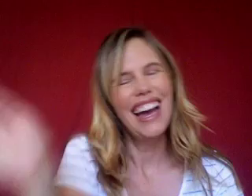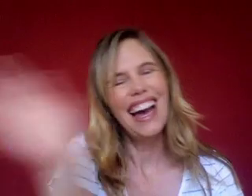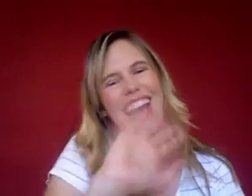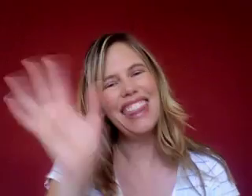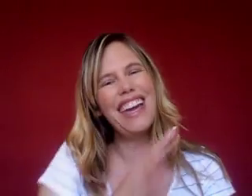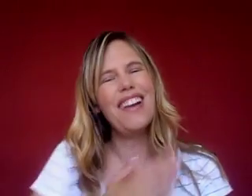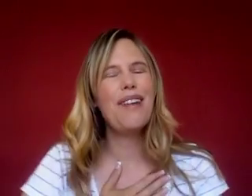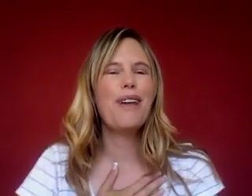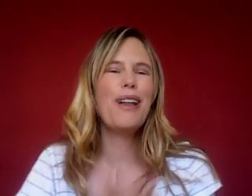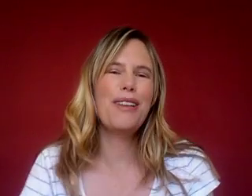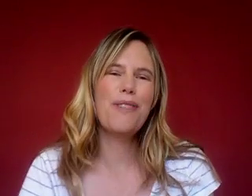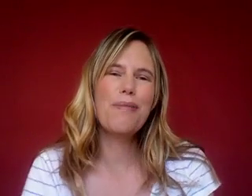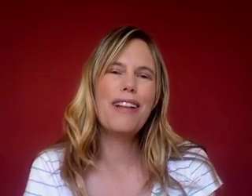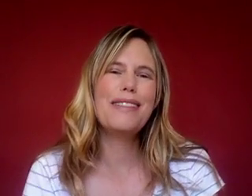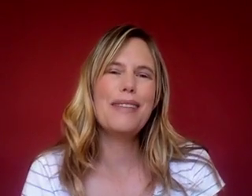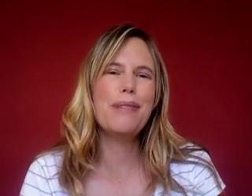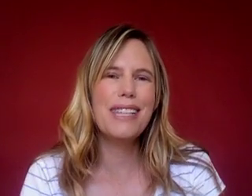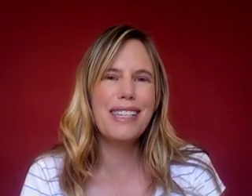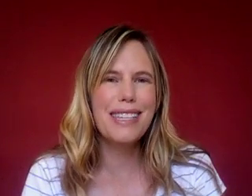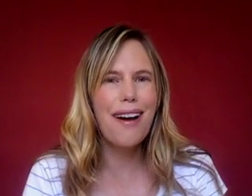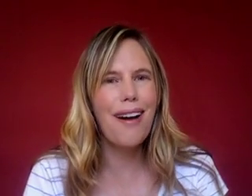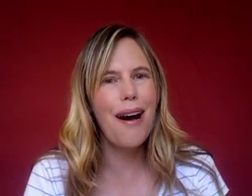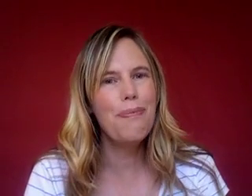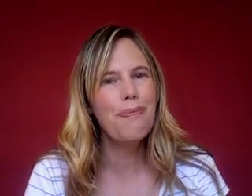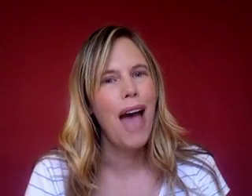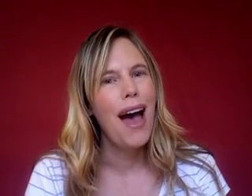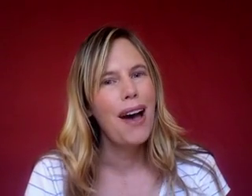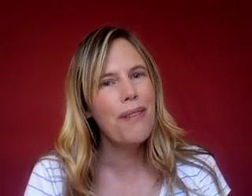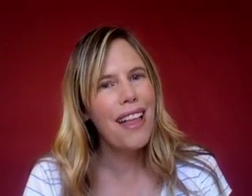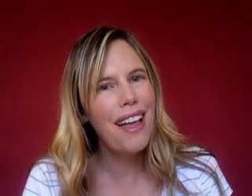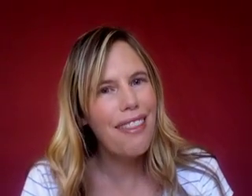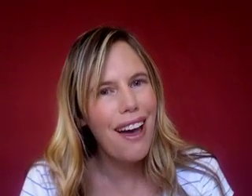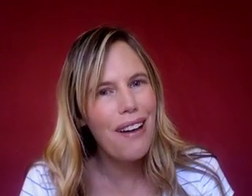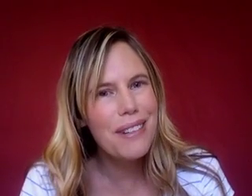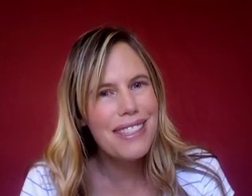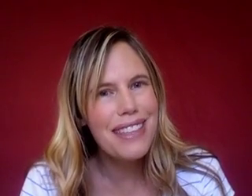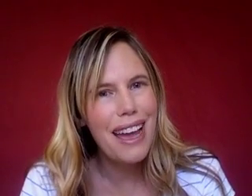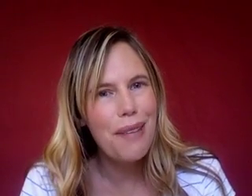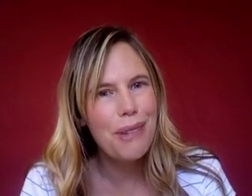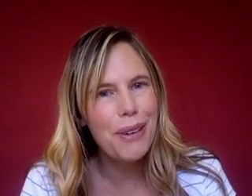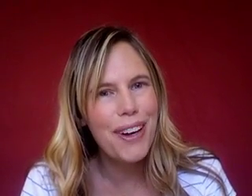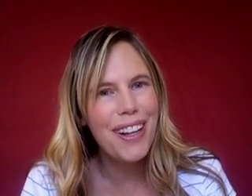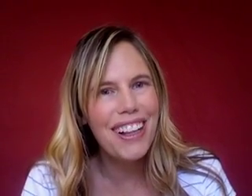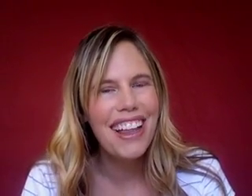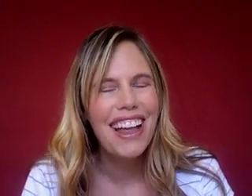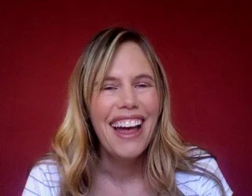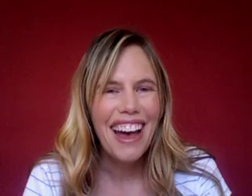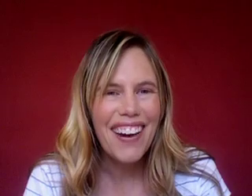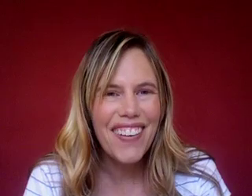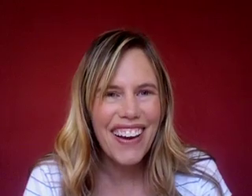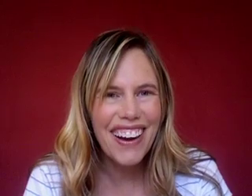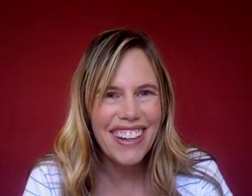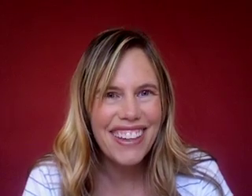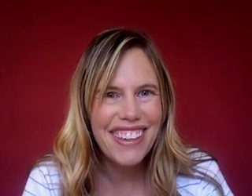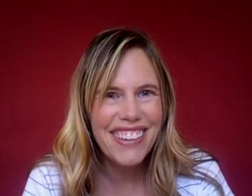Hi there, I'm Cullen from CullensABCs.com. Well, hello, Samuel. How are you?